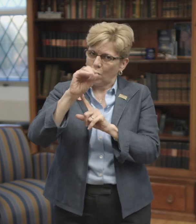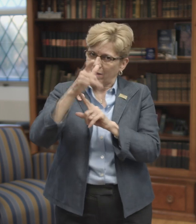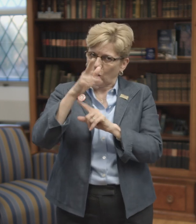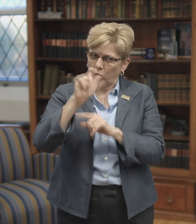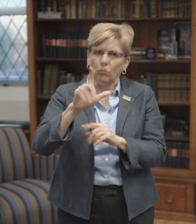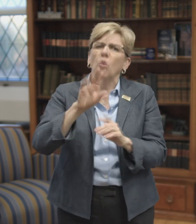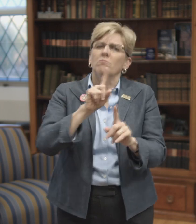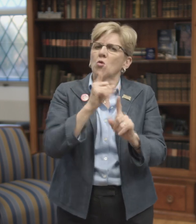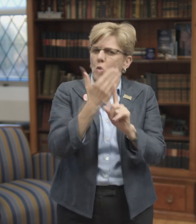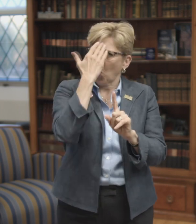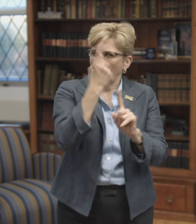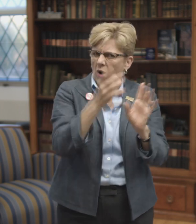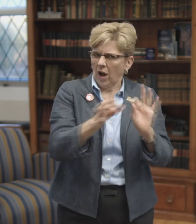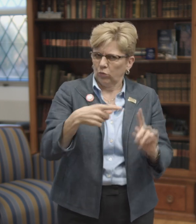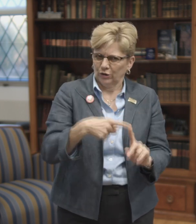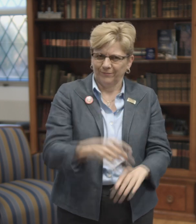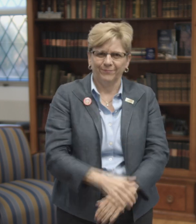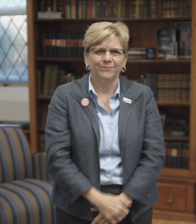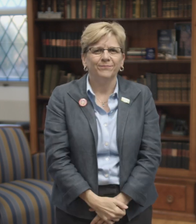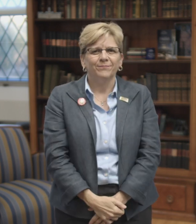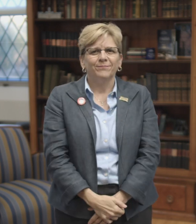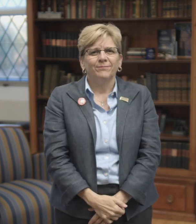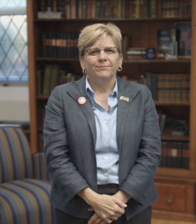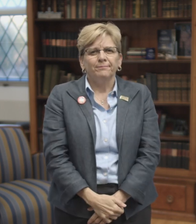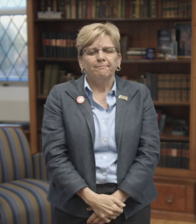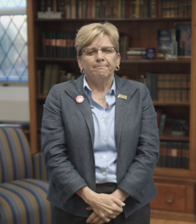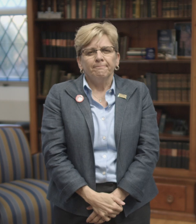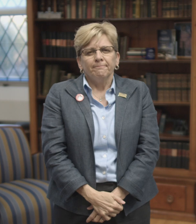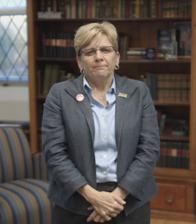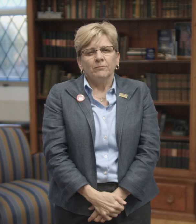when compared to those who are monolinguals or know only one language.